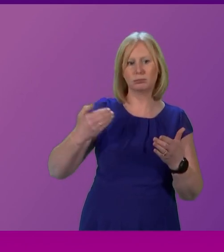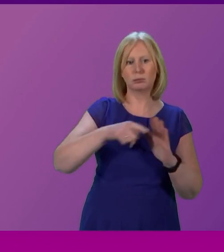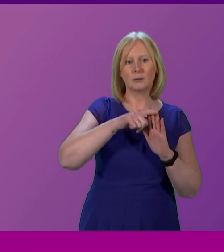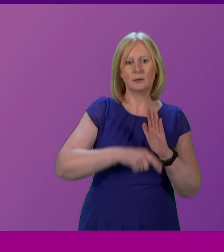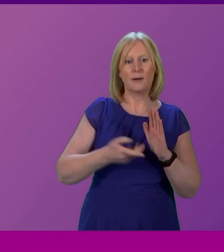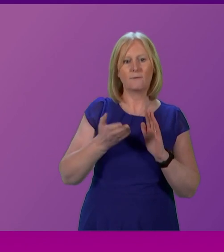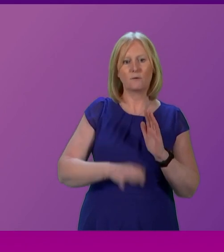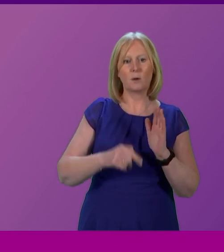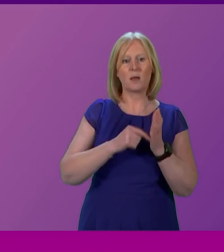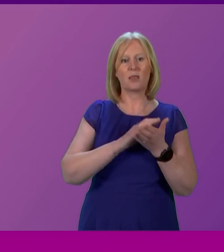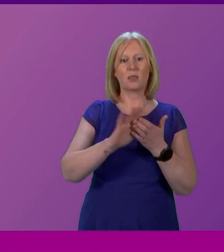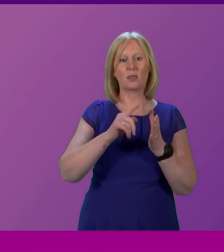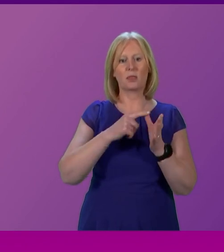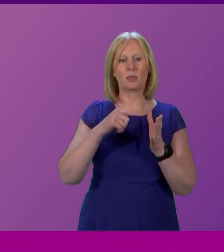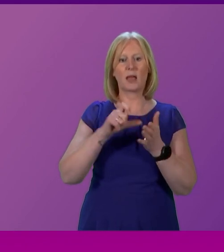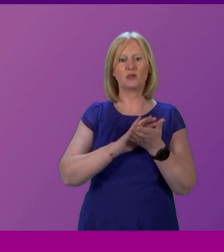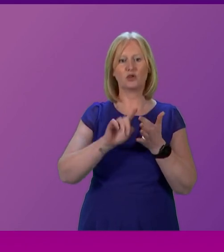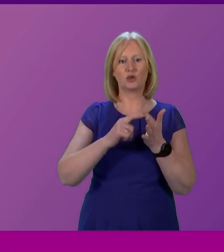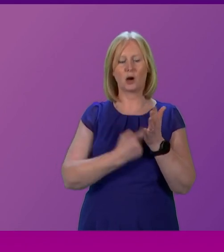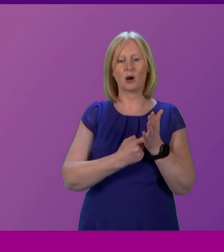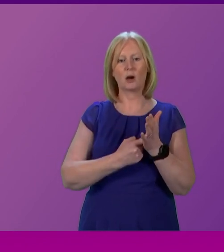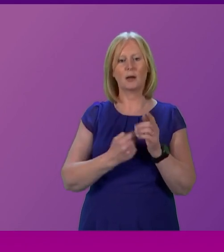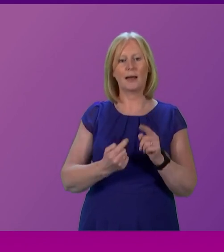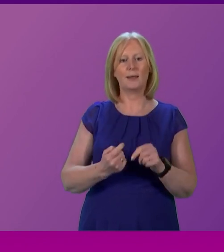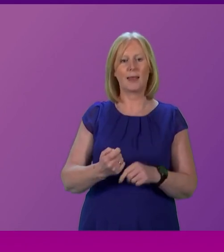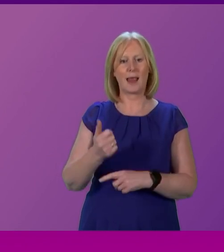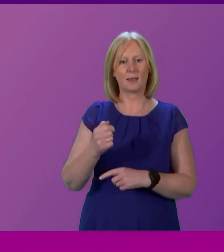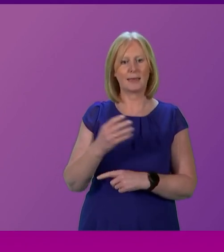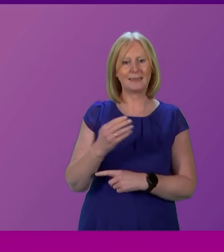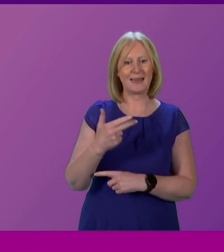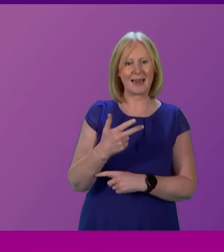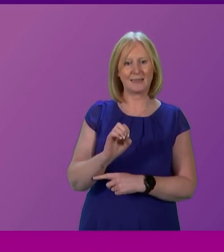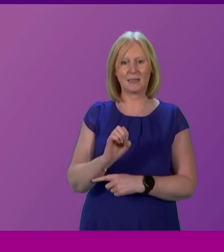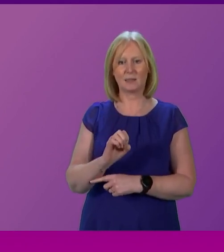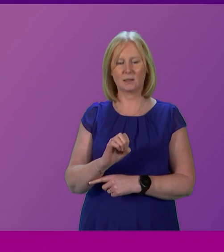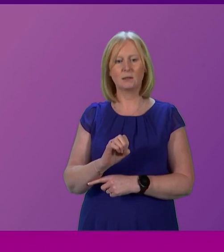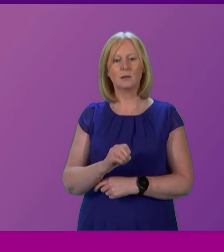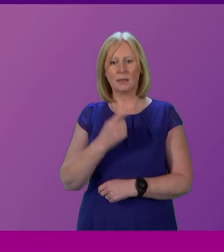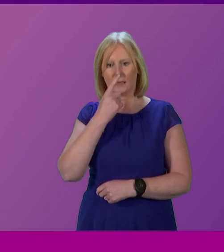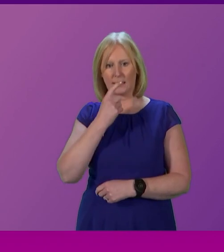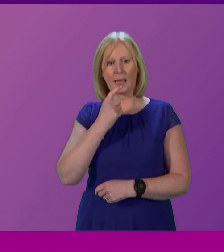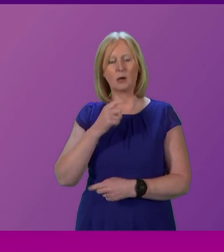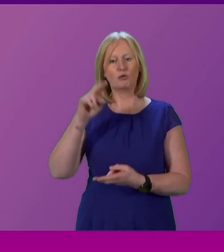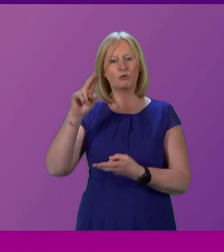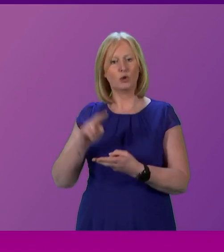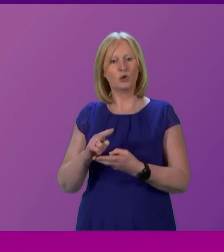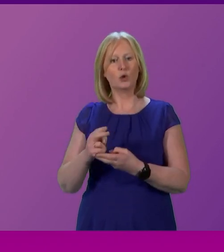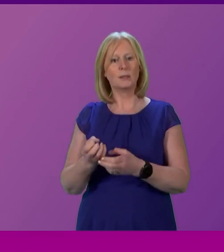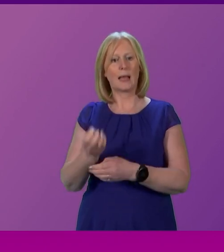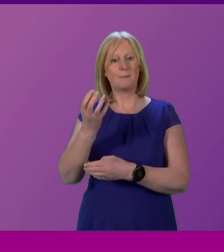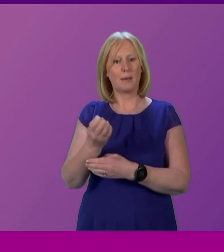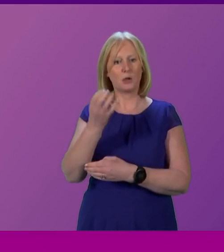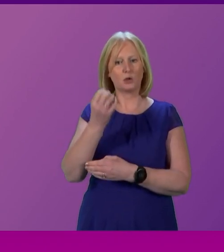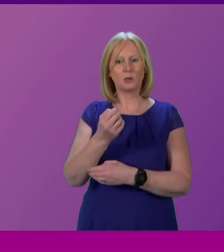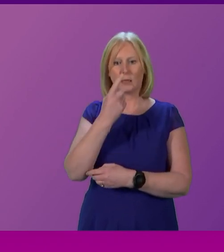Thatcher began her assault in the early 80s. Scotland can be a beacon of workers' rights and environmental rights. We could reduce emissions and fund the just